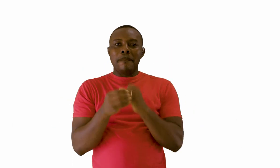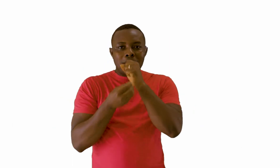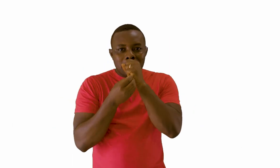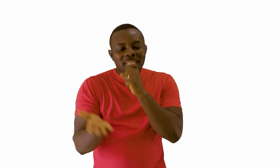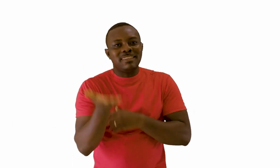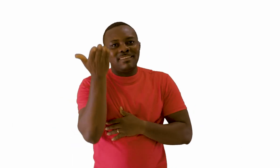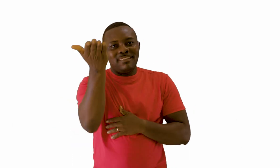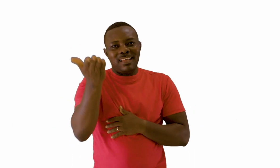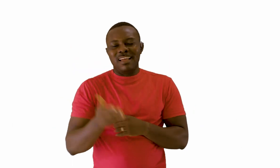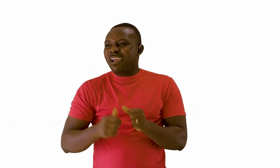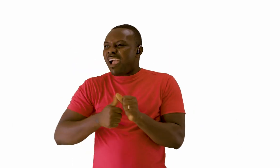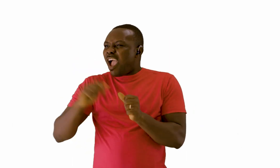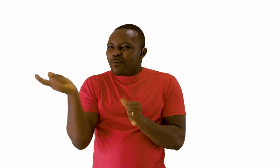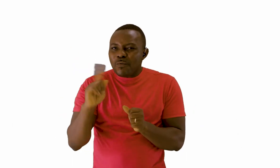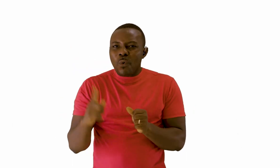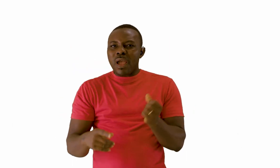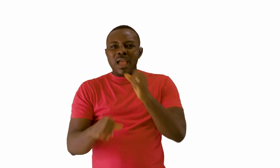When I go into a supermarket, it's there.